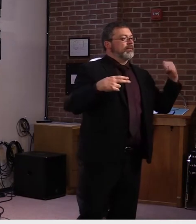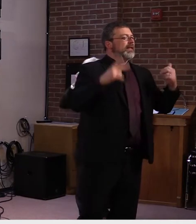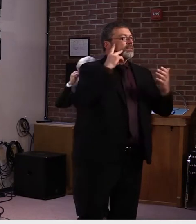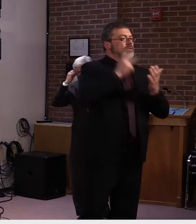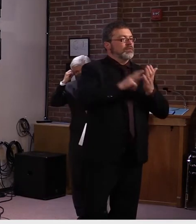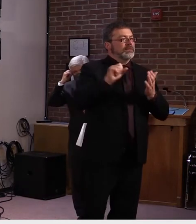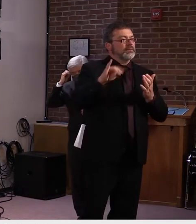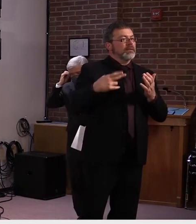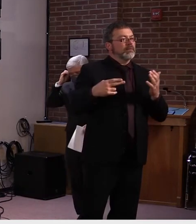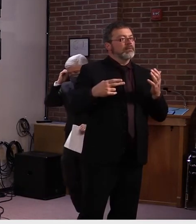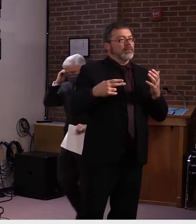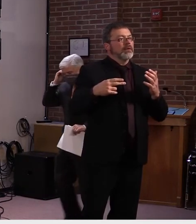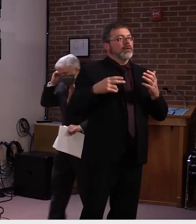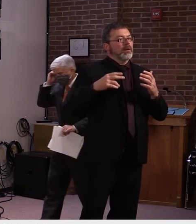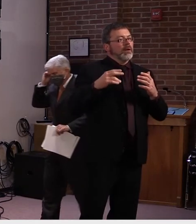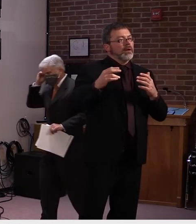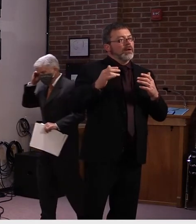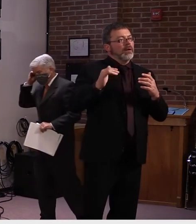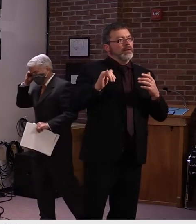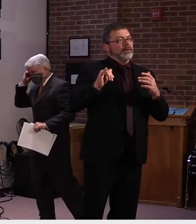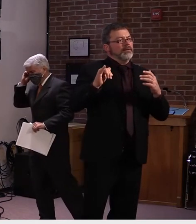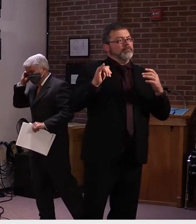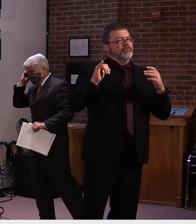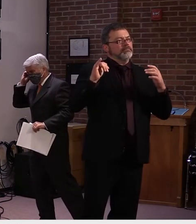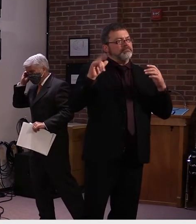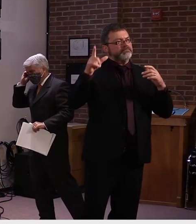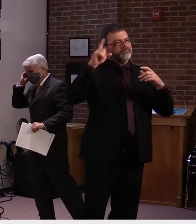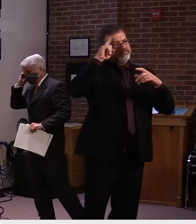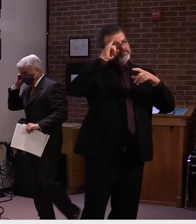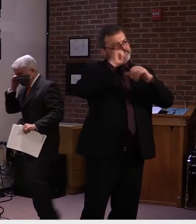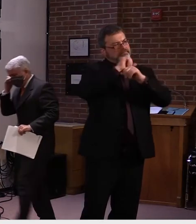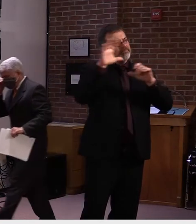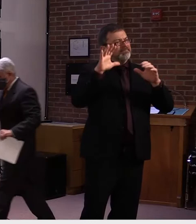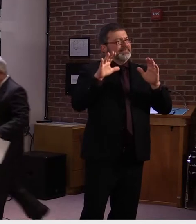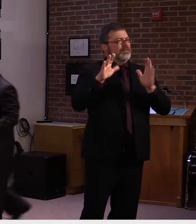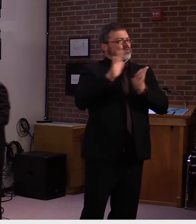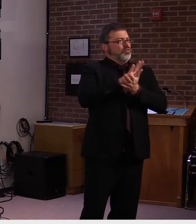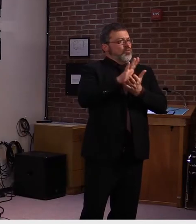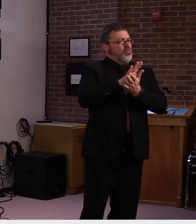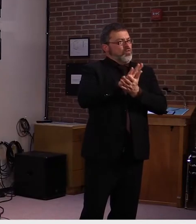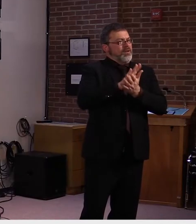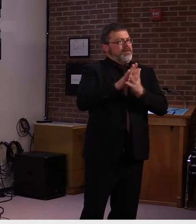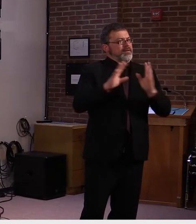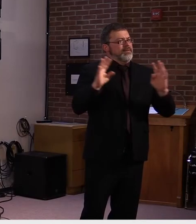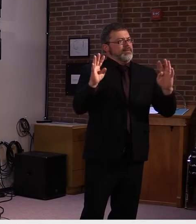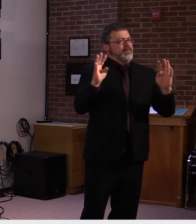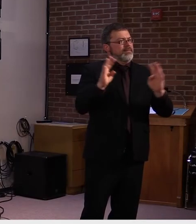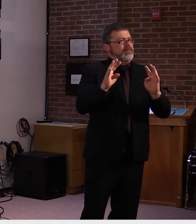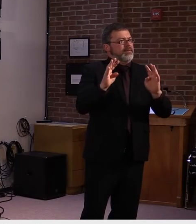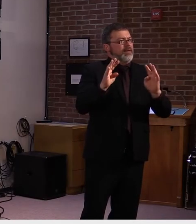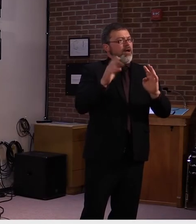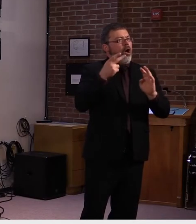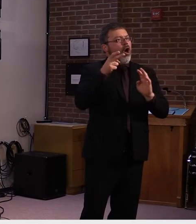the state needing? And are they, those grants, they state grants or federal money that will be covering the expense?